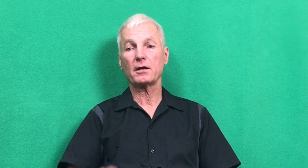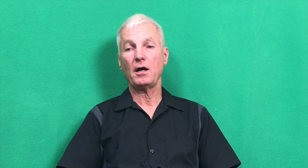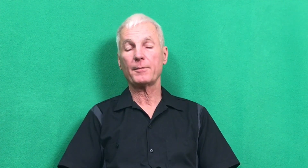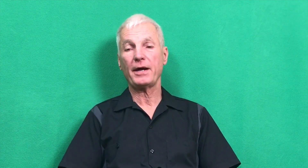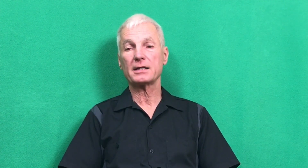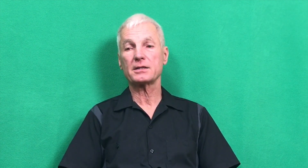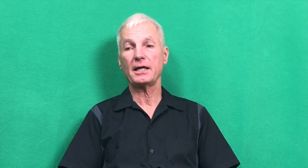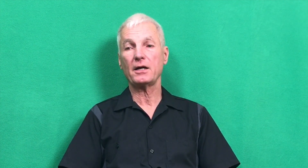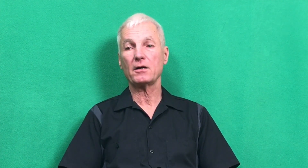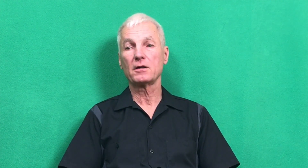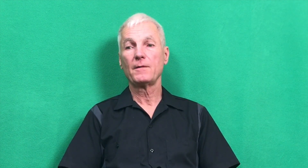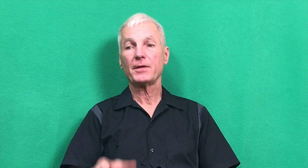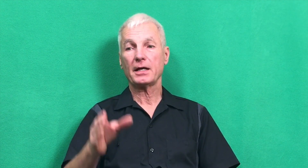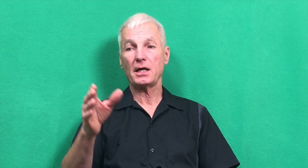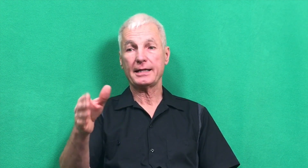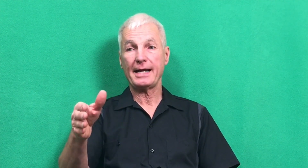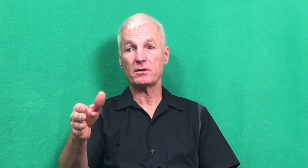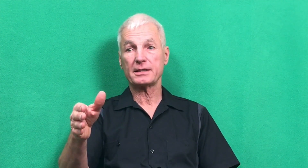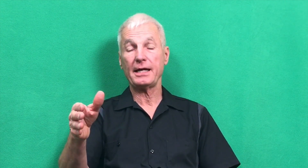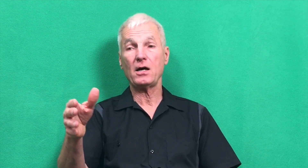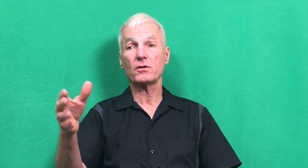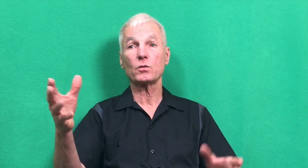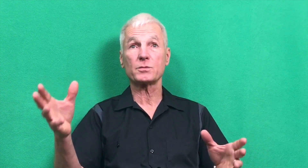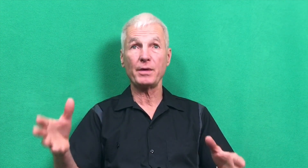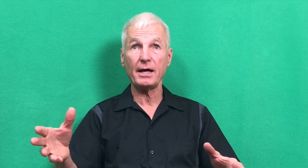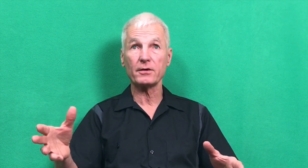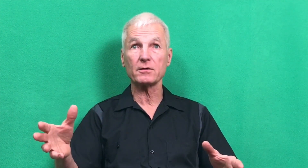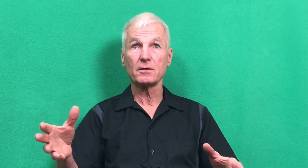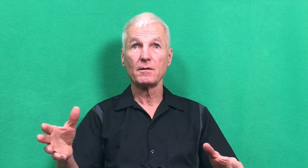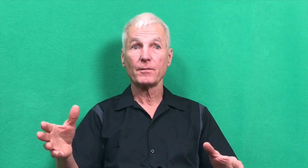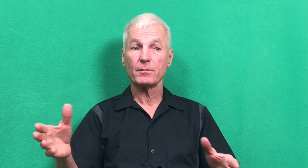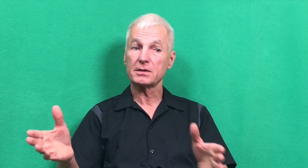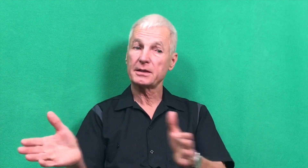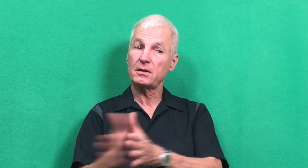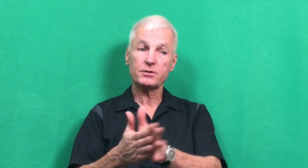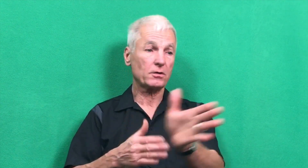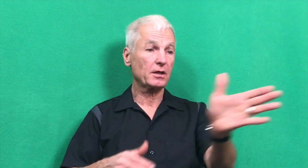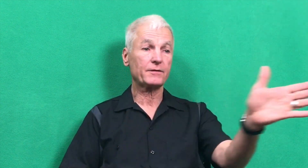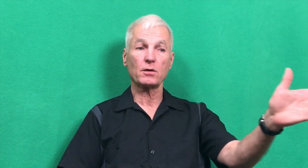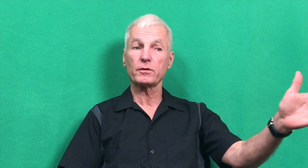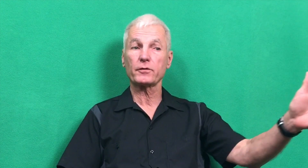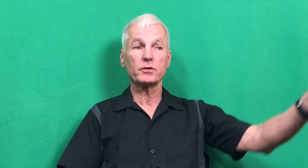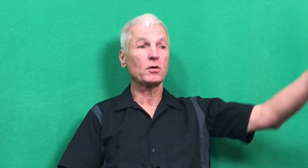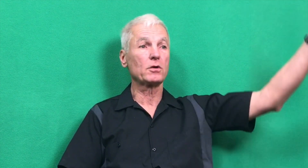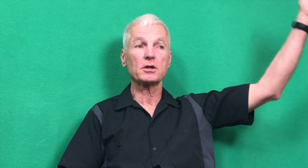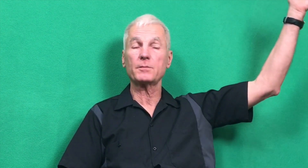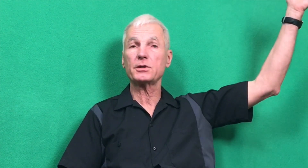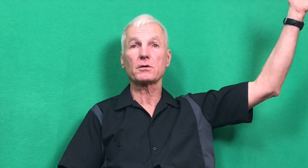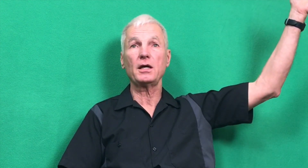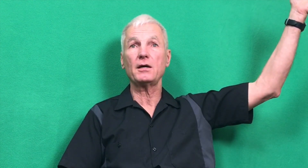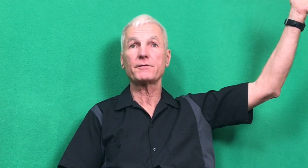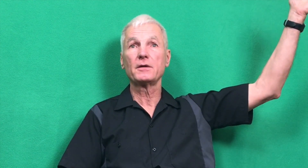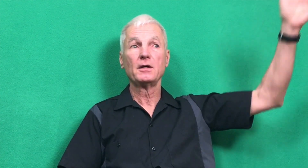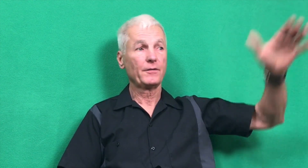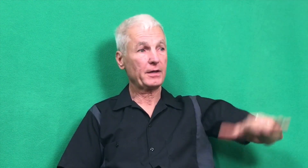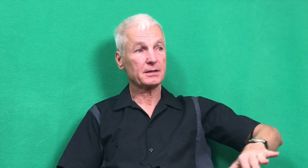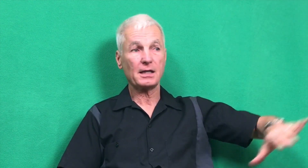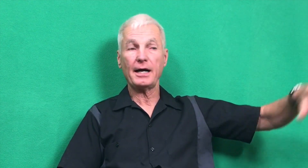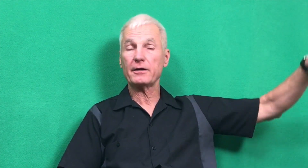on past there and got downtown, it was better. But still, turn left on River Road. Look up to your left. The entire,